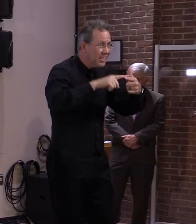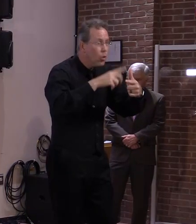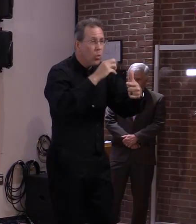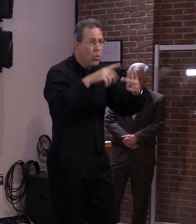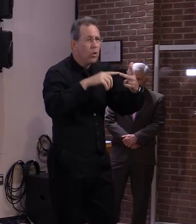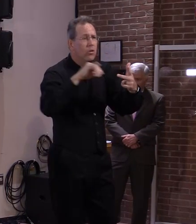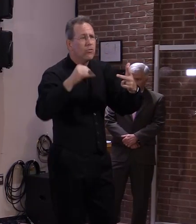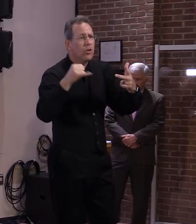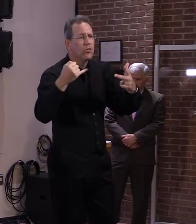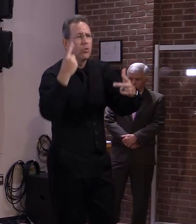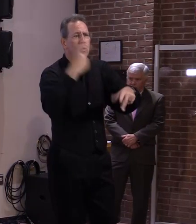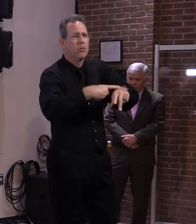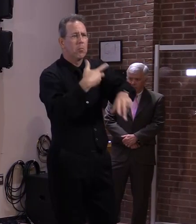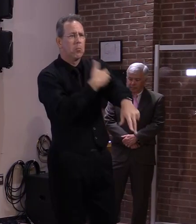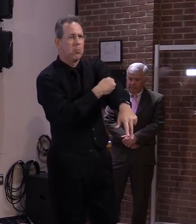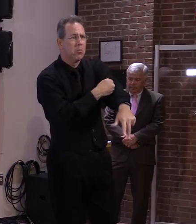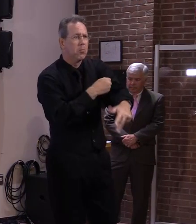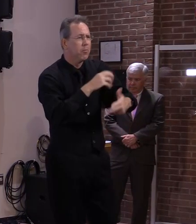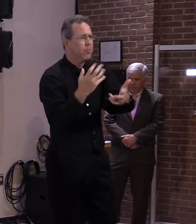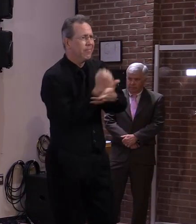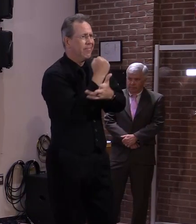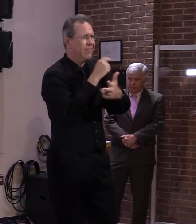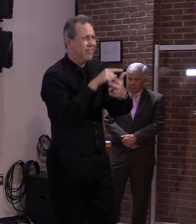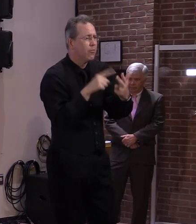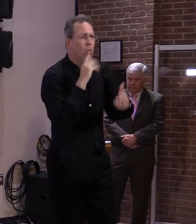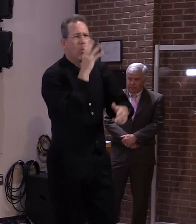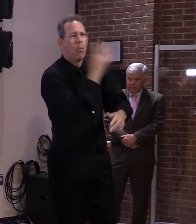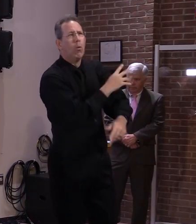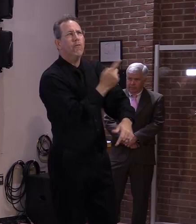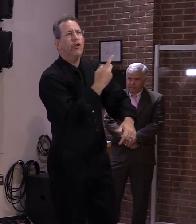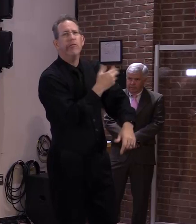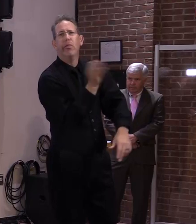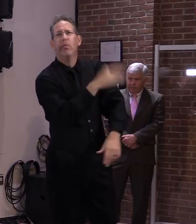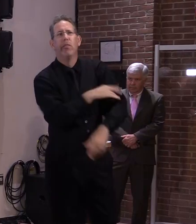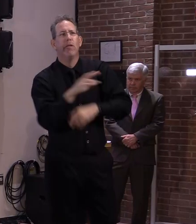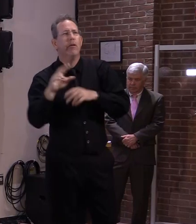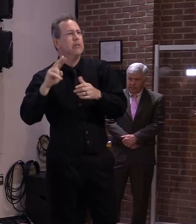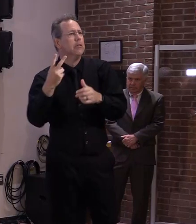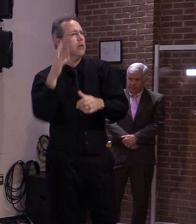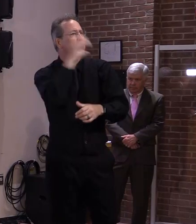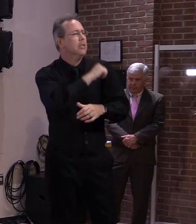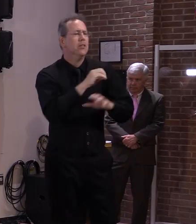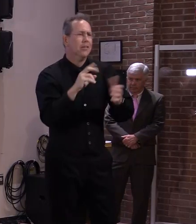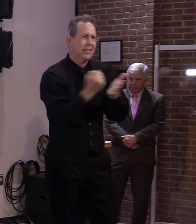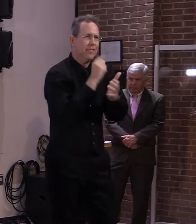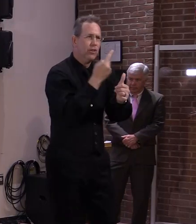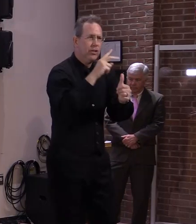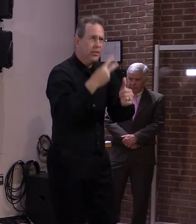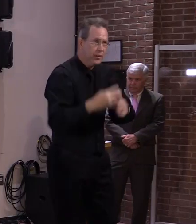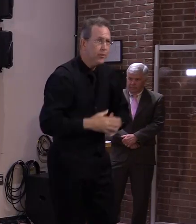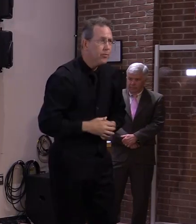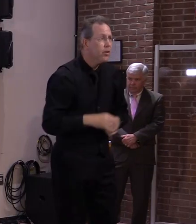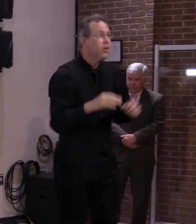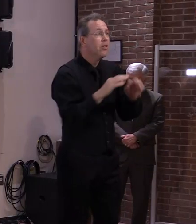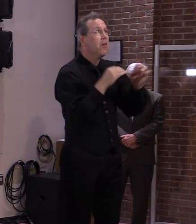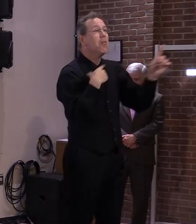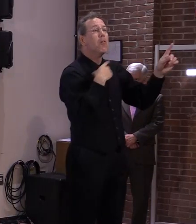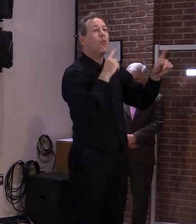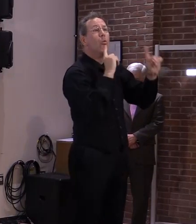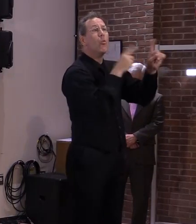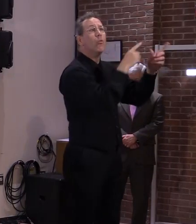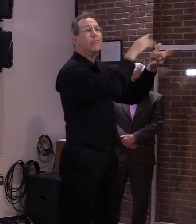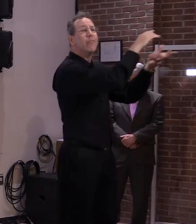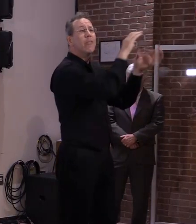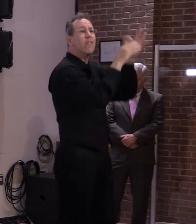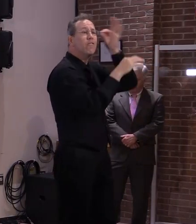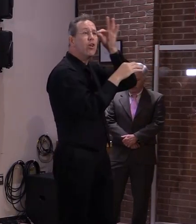has been, as has been the case for the last several weeks, our allocation of Pfizer and Moderna doses remain the same. No